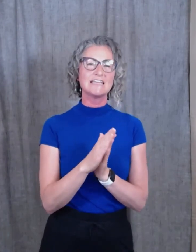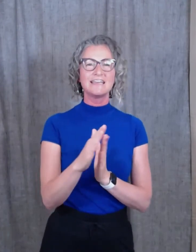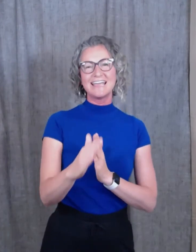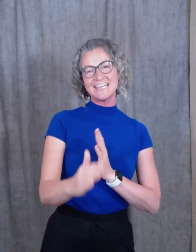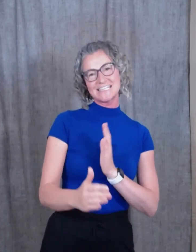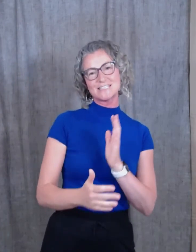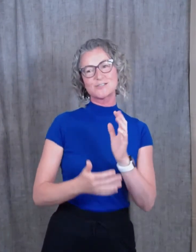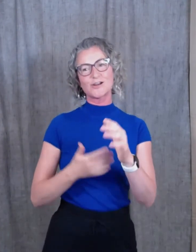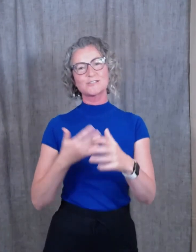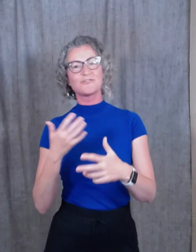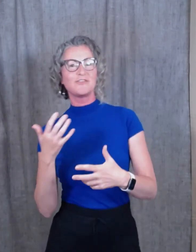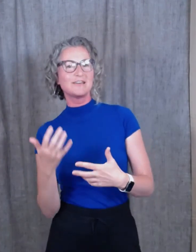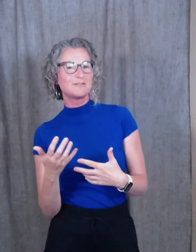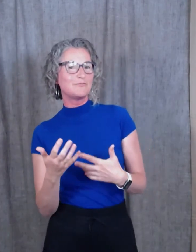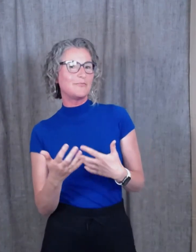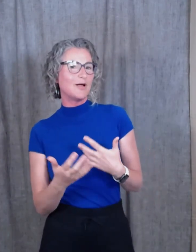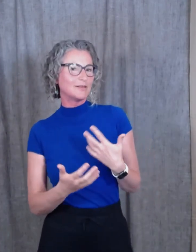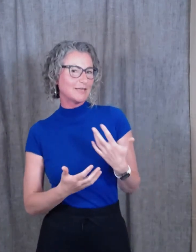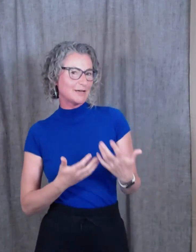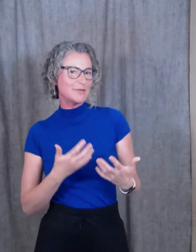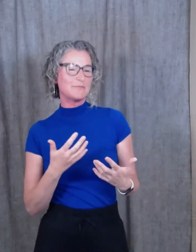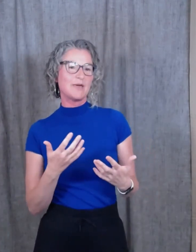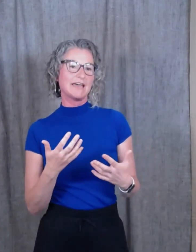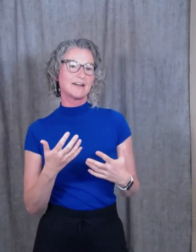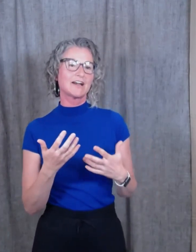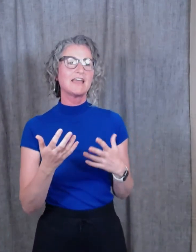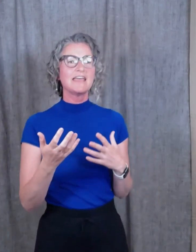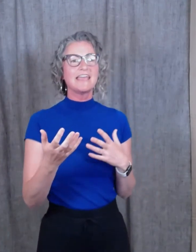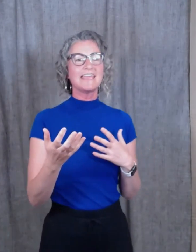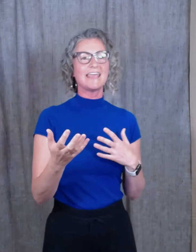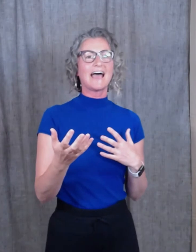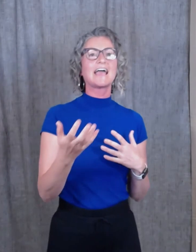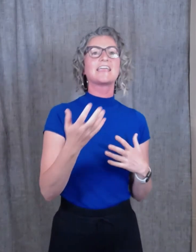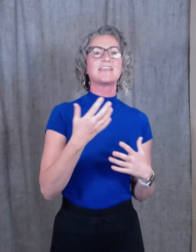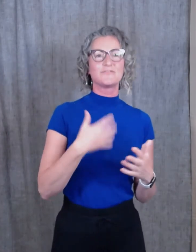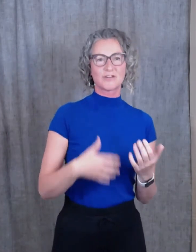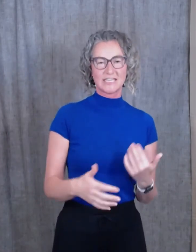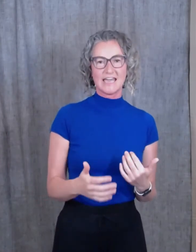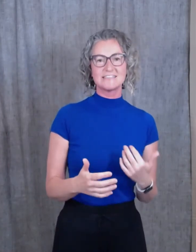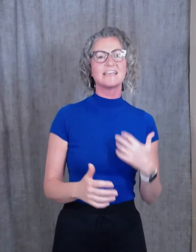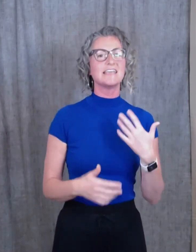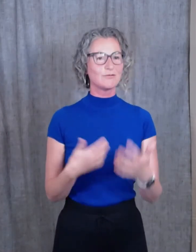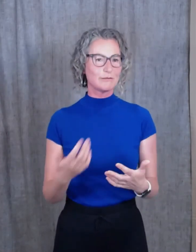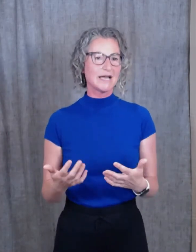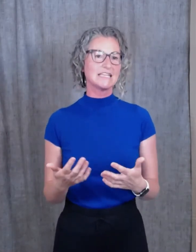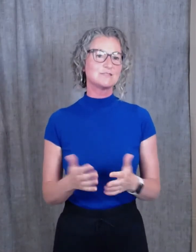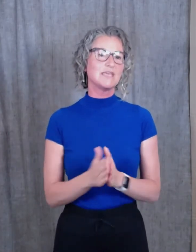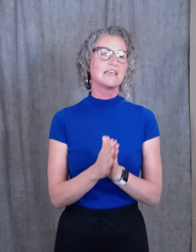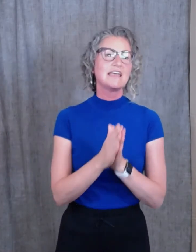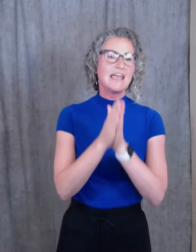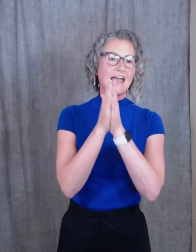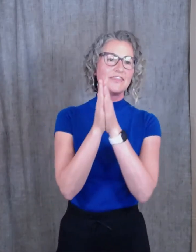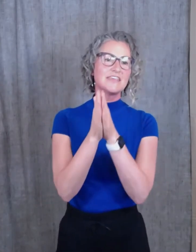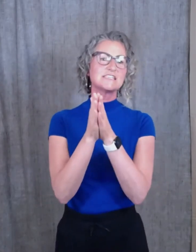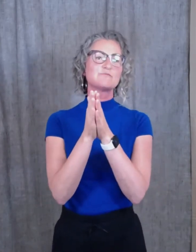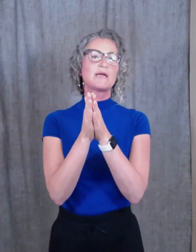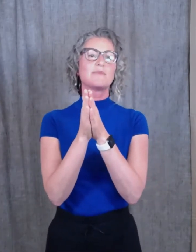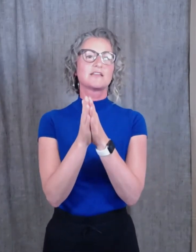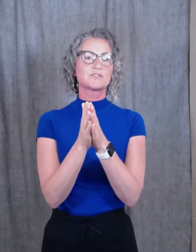And as I start to feel a little bit better, I can forget and he reminds me. And this is my mantra.